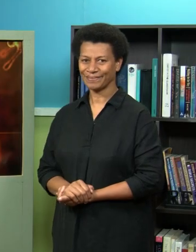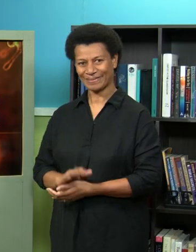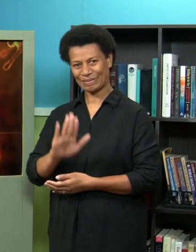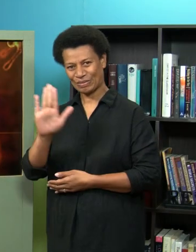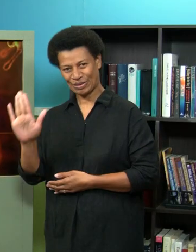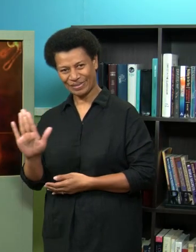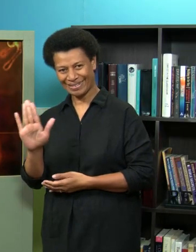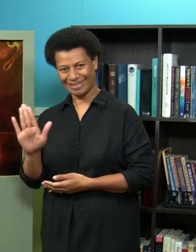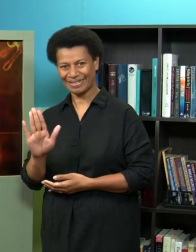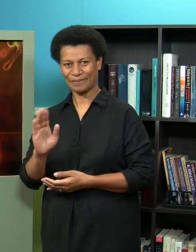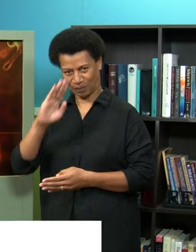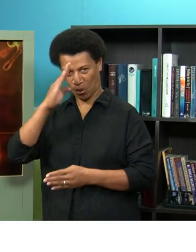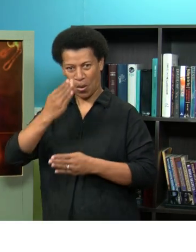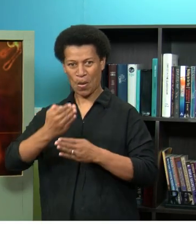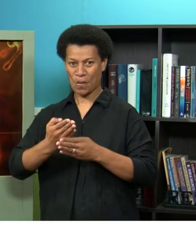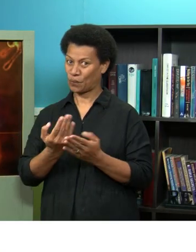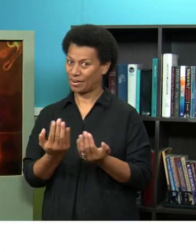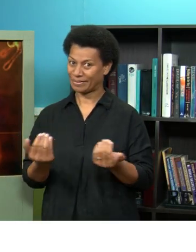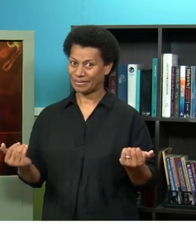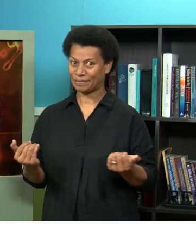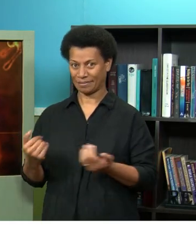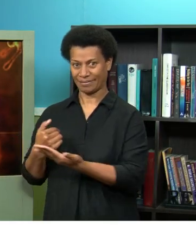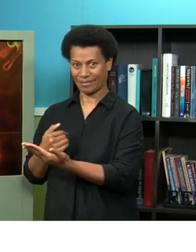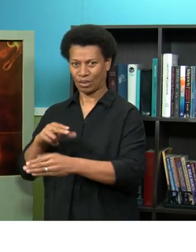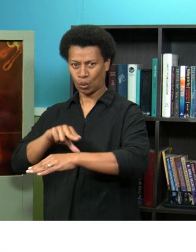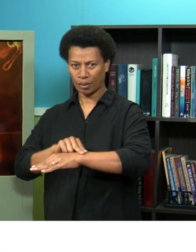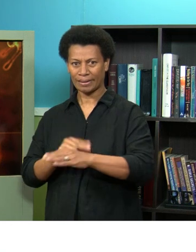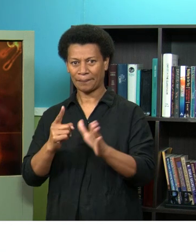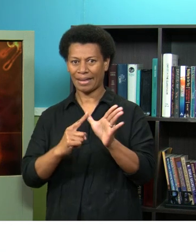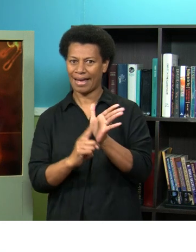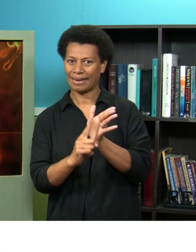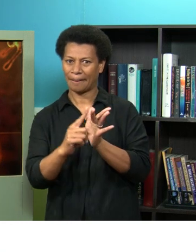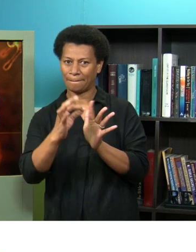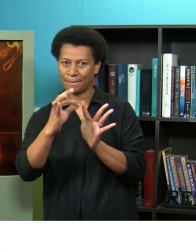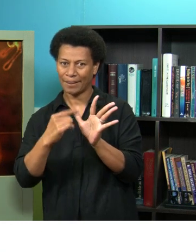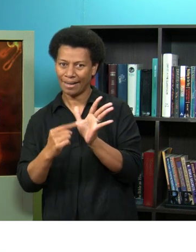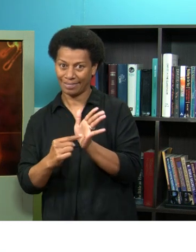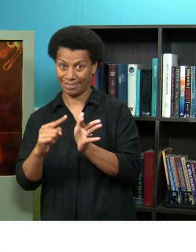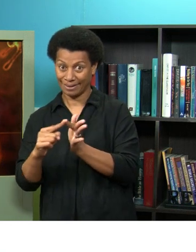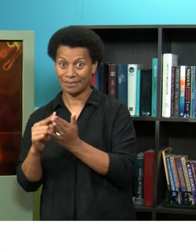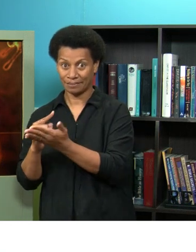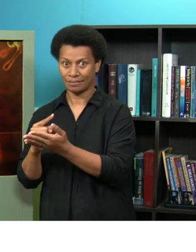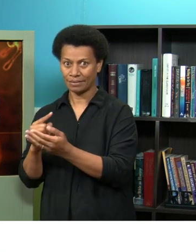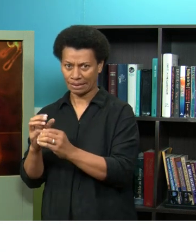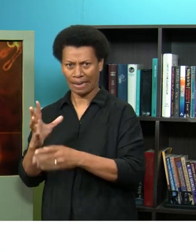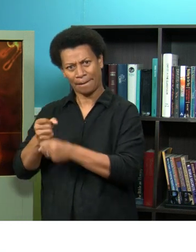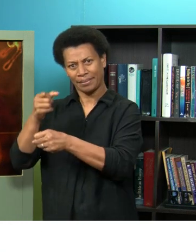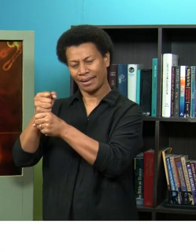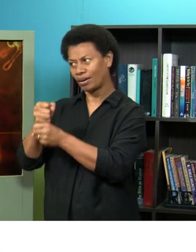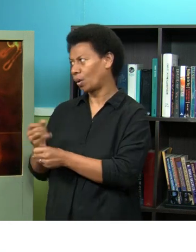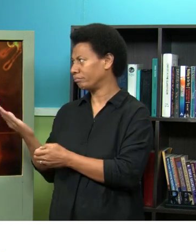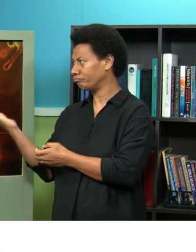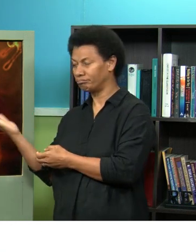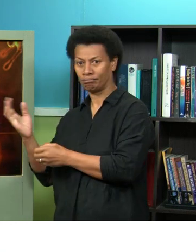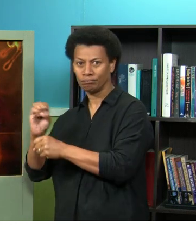Mulvinaka everyone, welcome to Hope again. I'm Dr. Ali Pate and we're gonna have an update today on the coronavirus. So basically what we're gonna